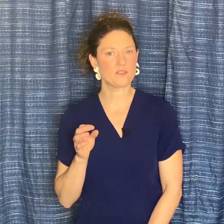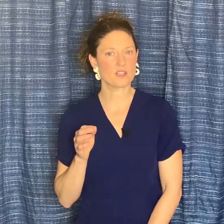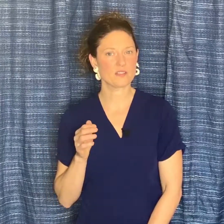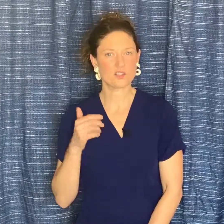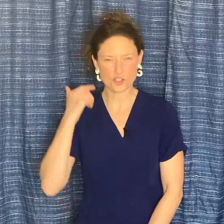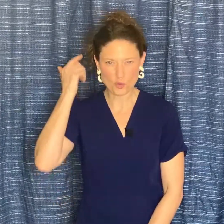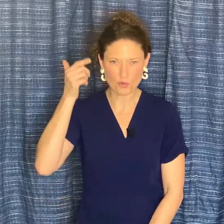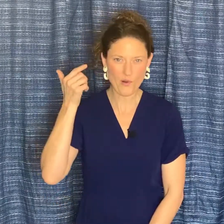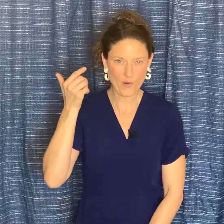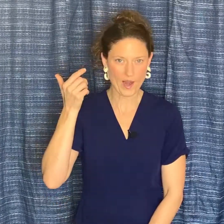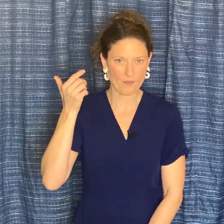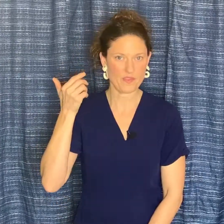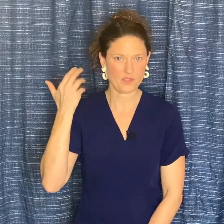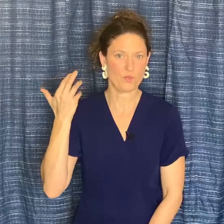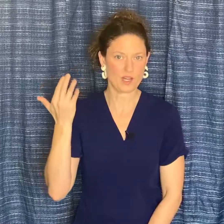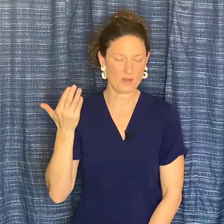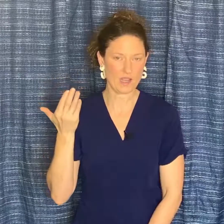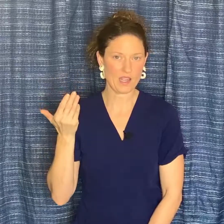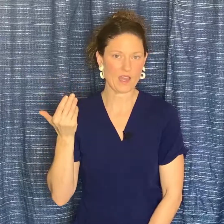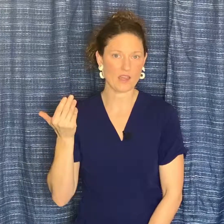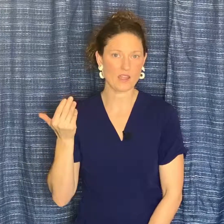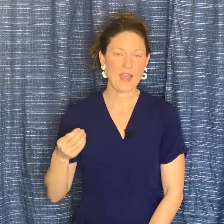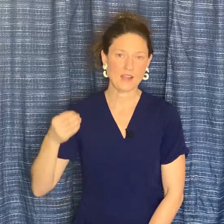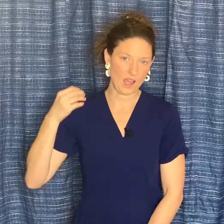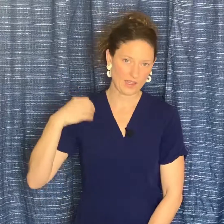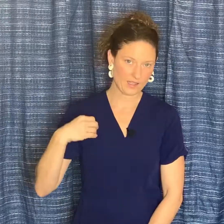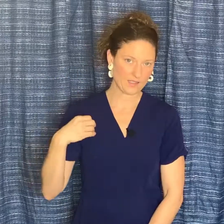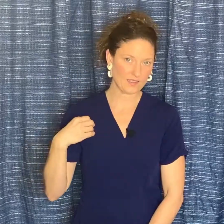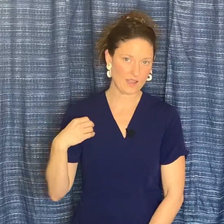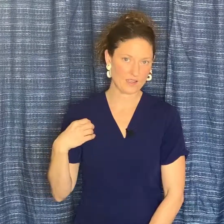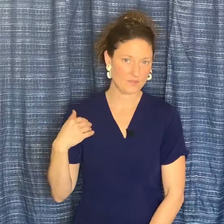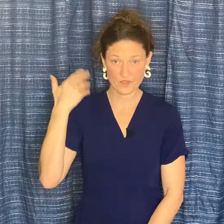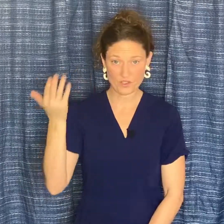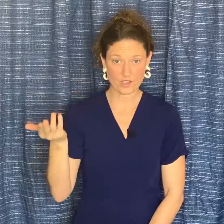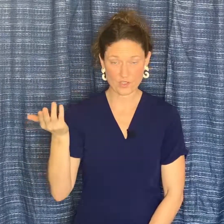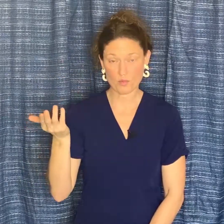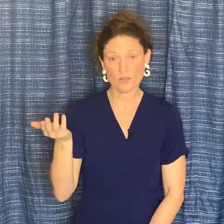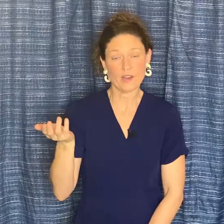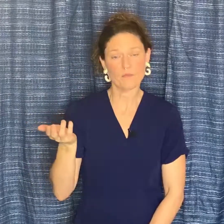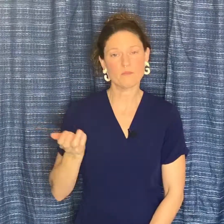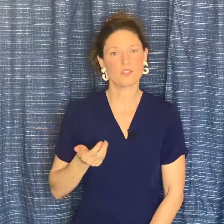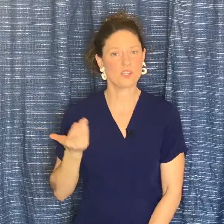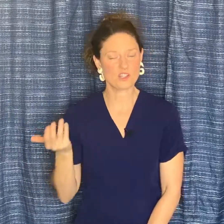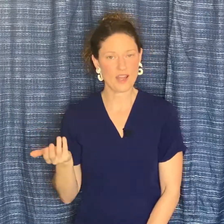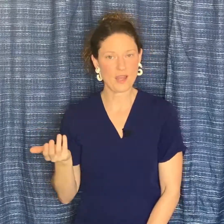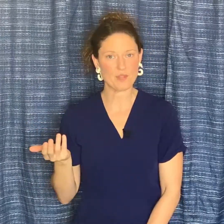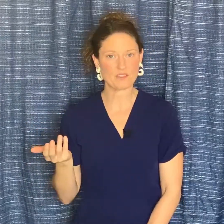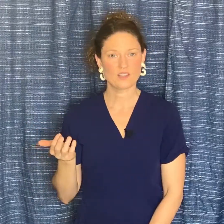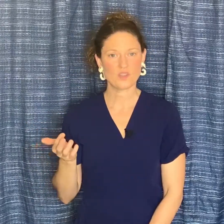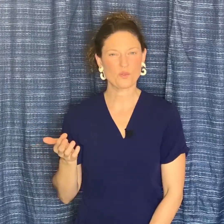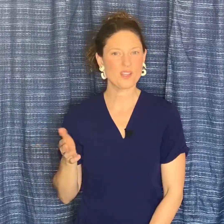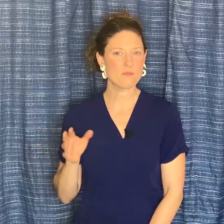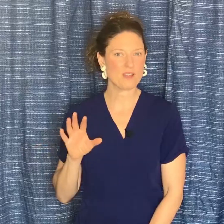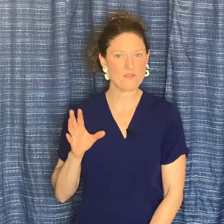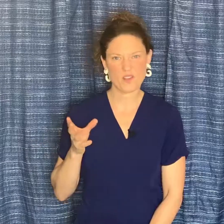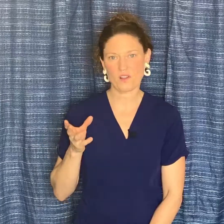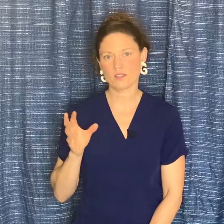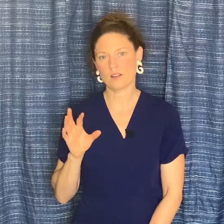things is just a program that's running in my head and I can decide to change the program and change the habit. And so it might feel a little